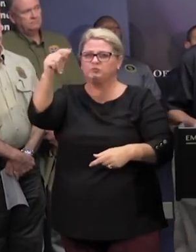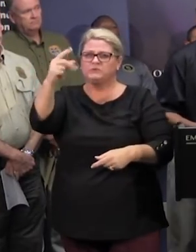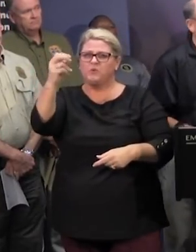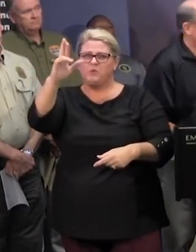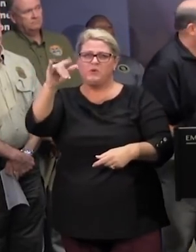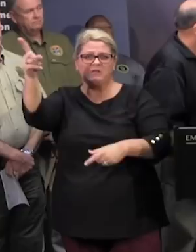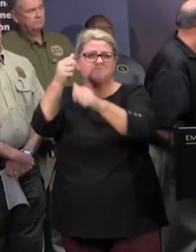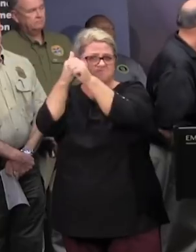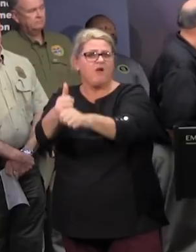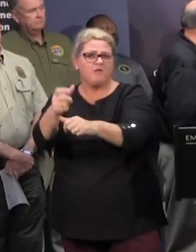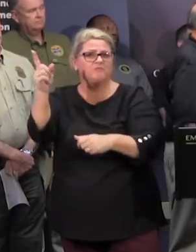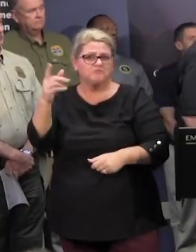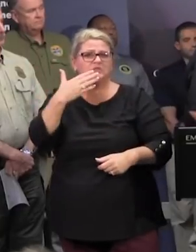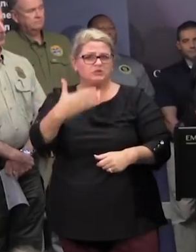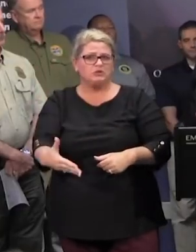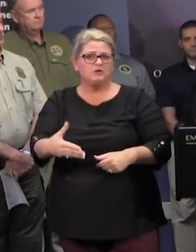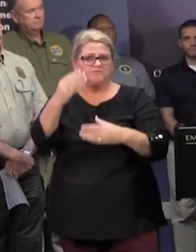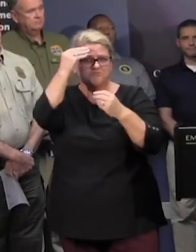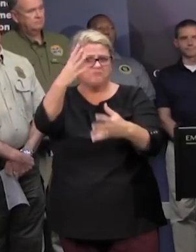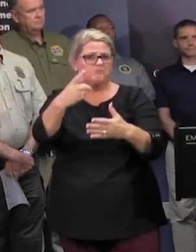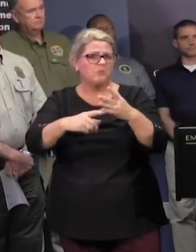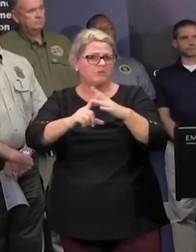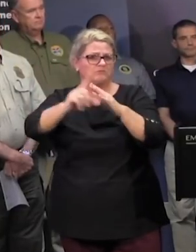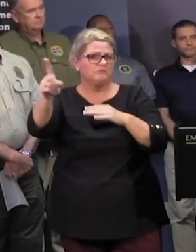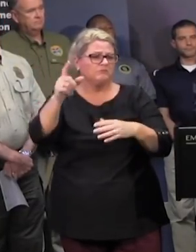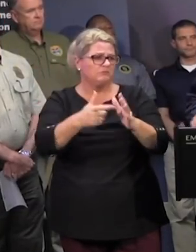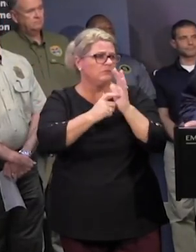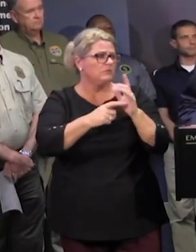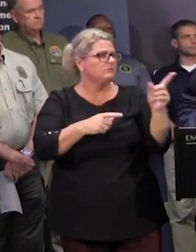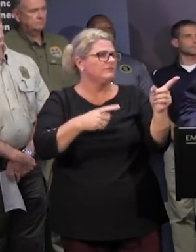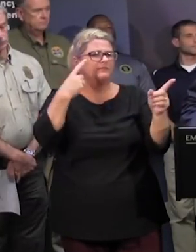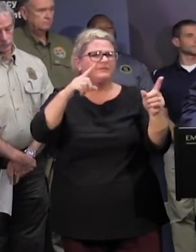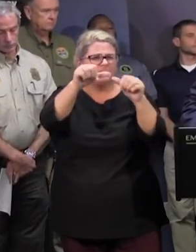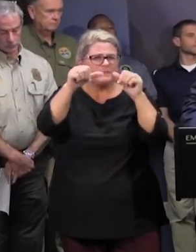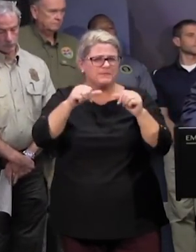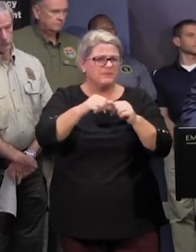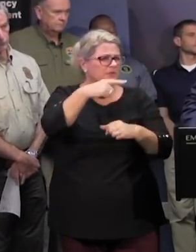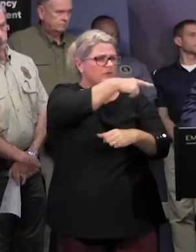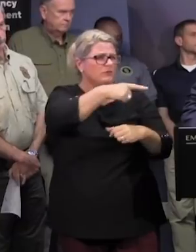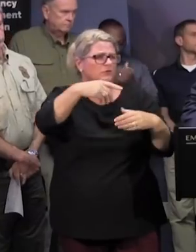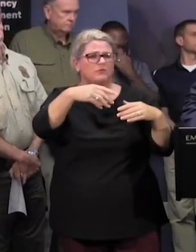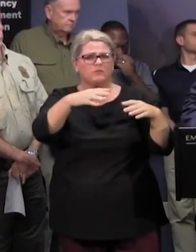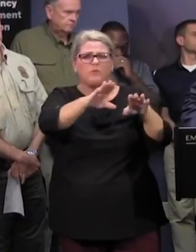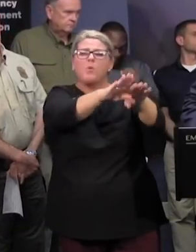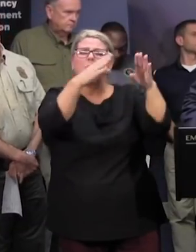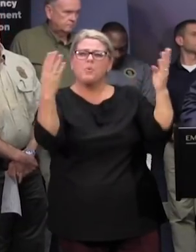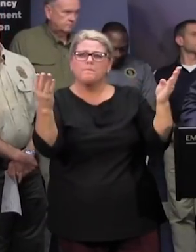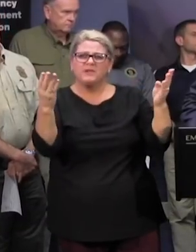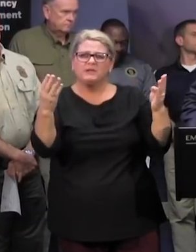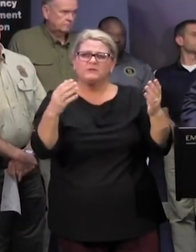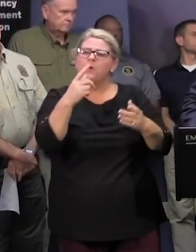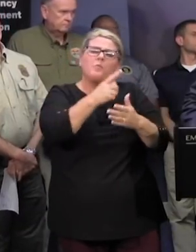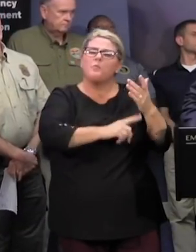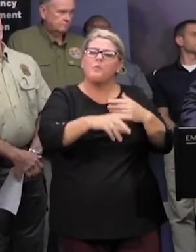anything else no sir that's correct can you kind of explain for those areas where you lifted the evacuation or time to process and making